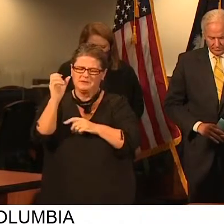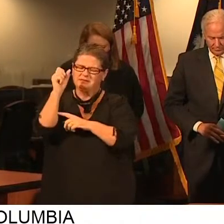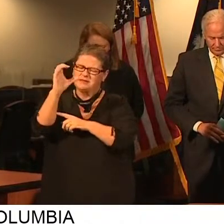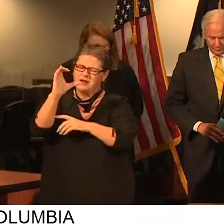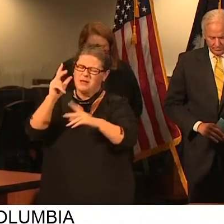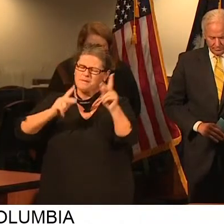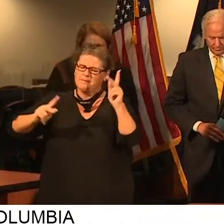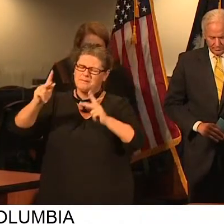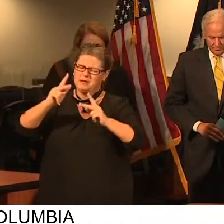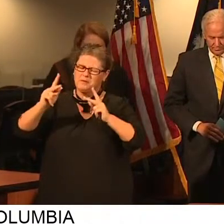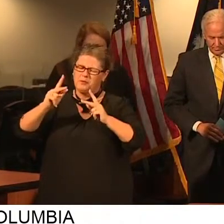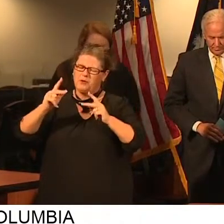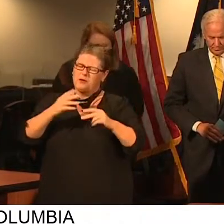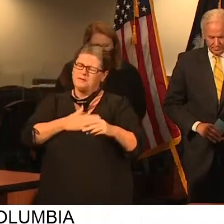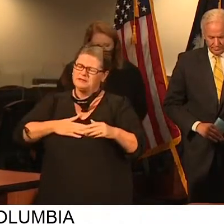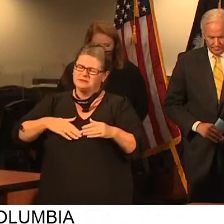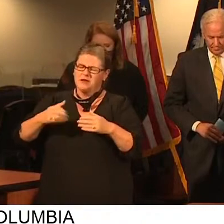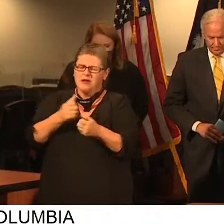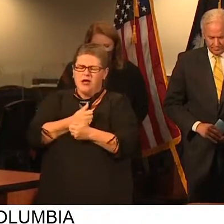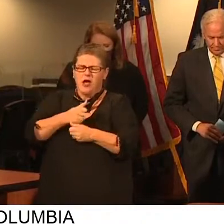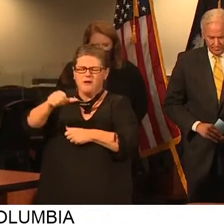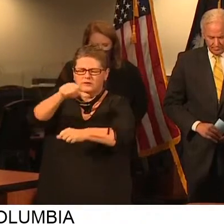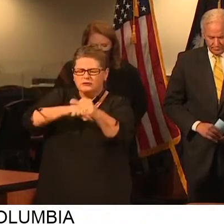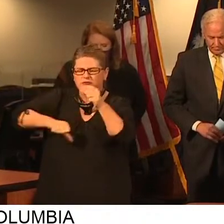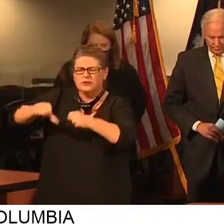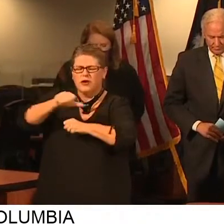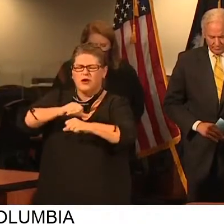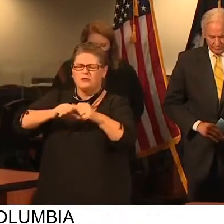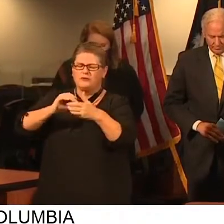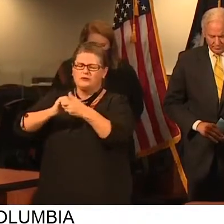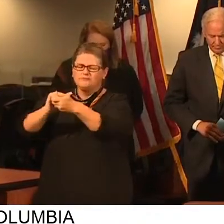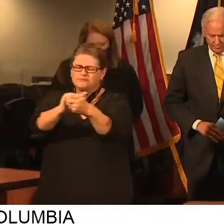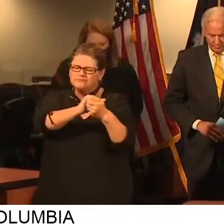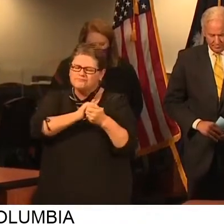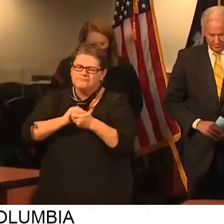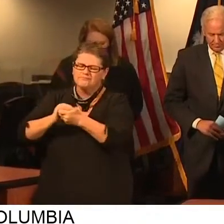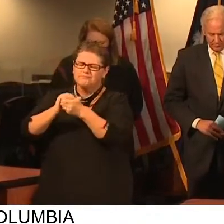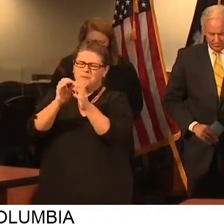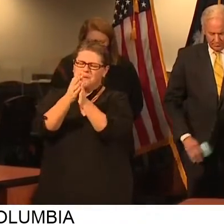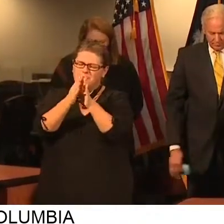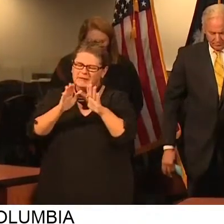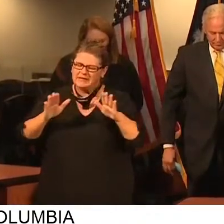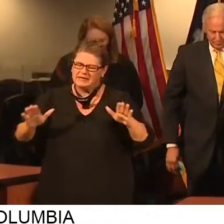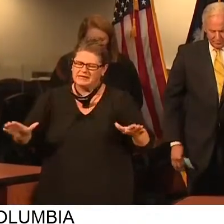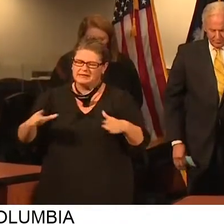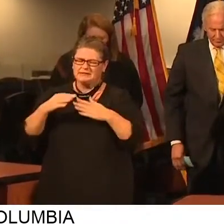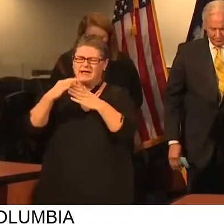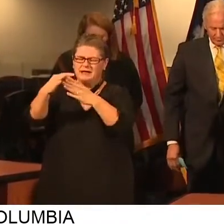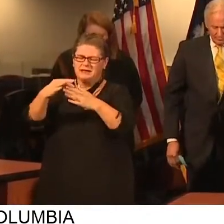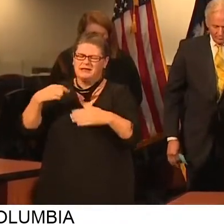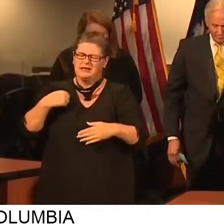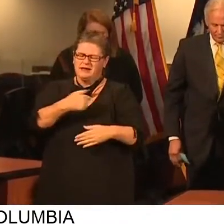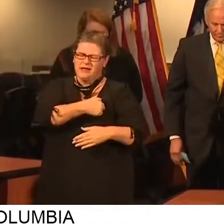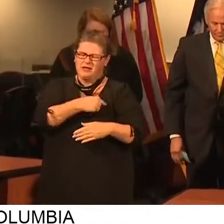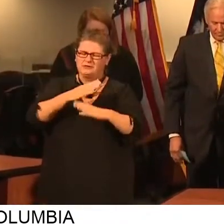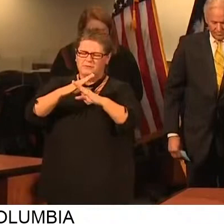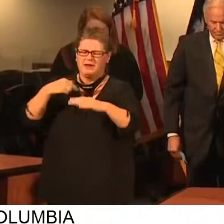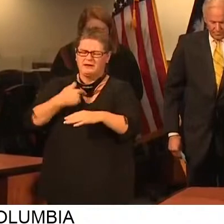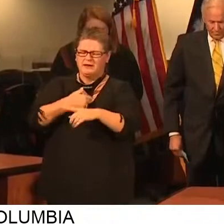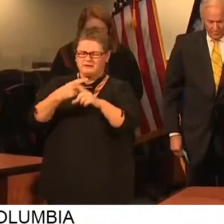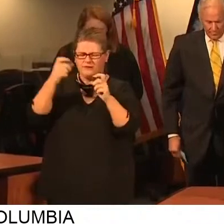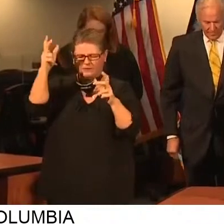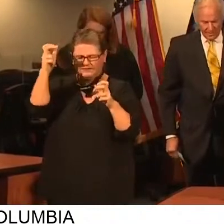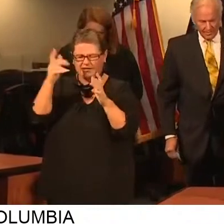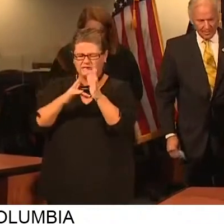that we would love one another and pursue unity and peace. Lord, lead us, guide us, and protect us from all evil. In Christ's name I